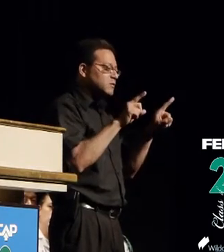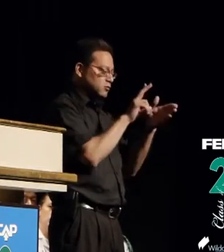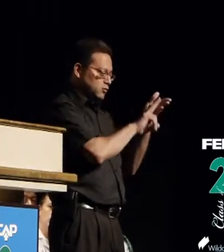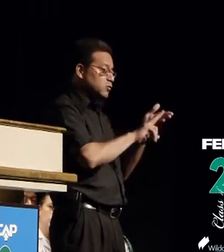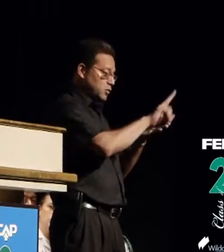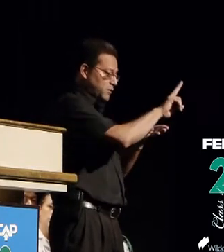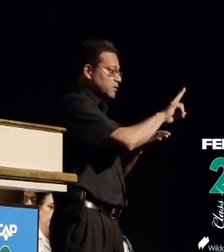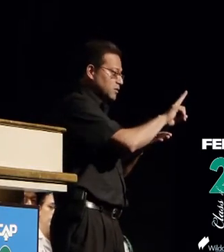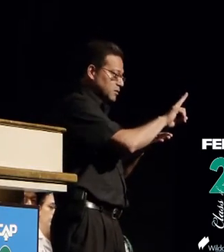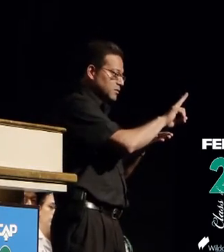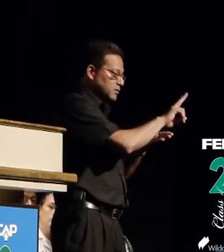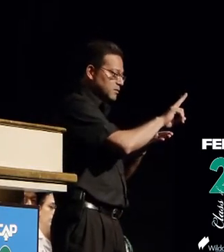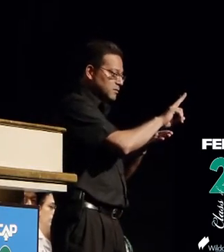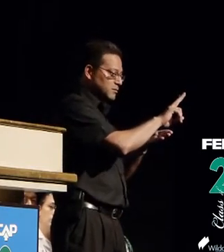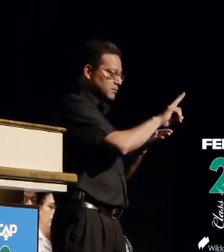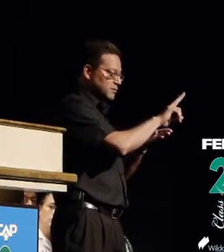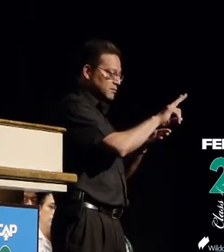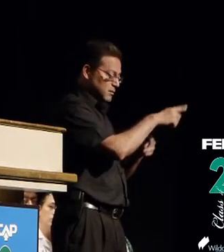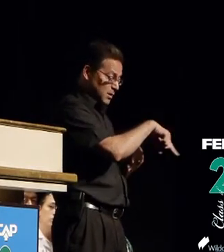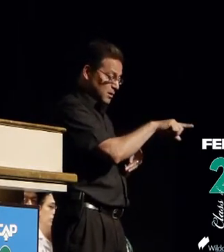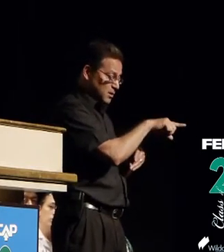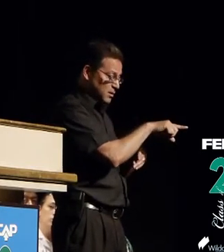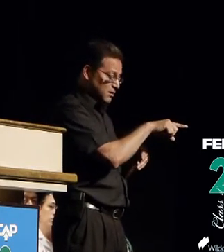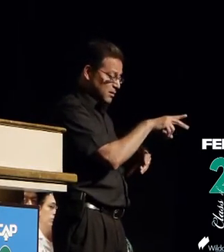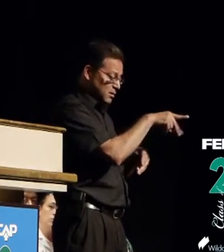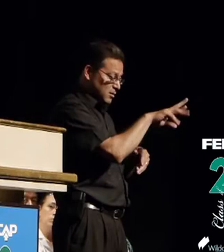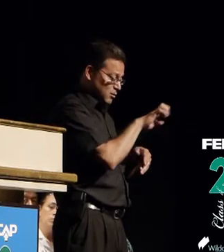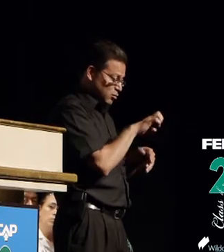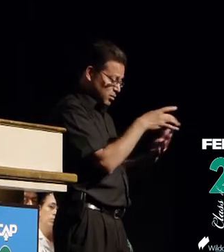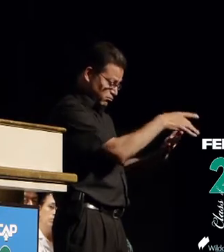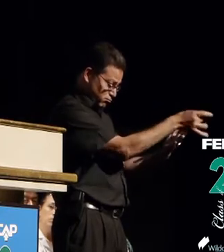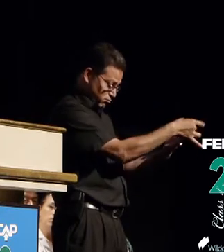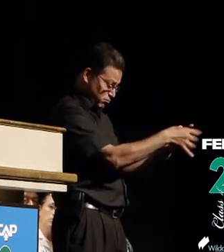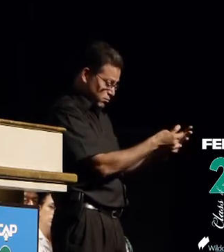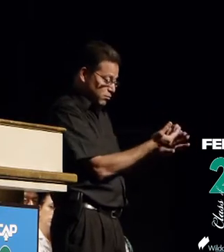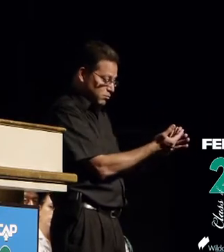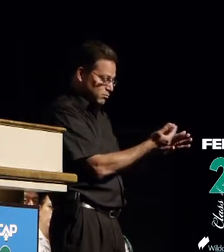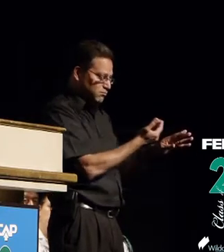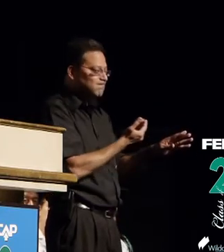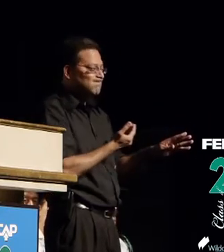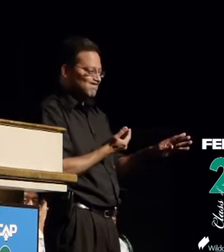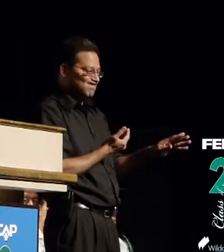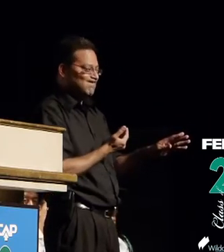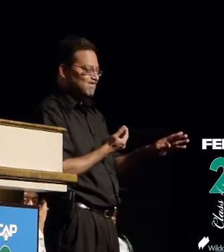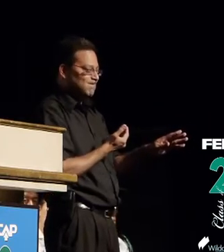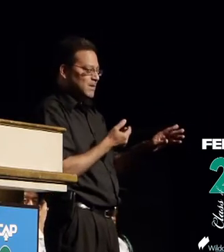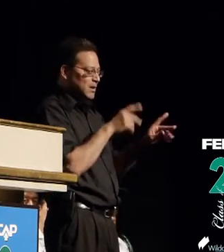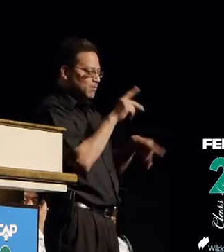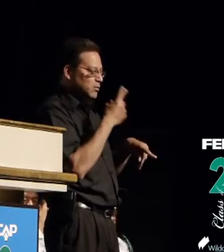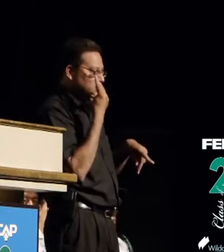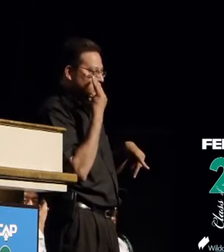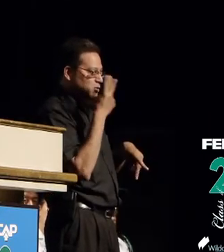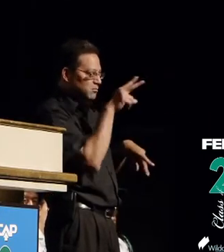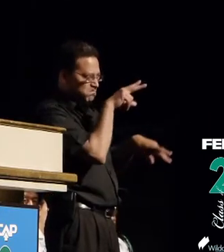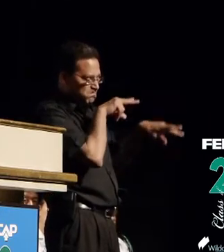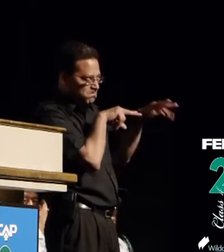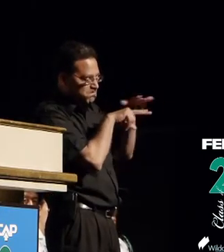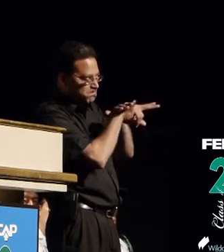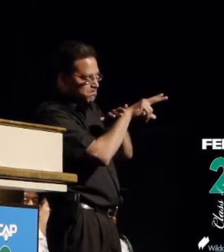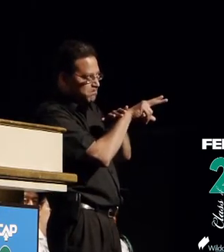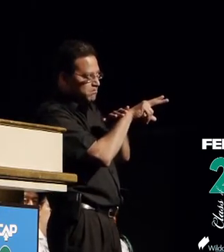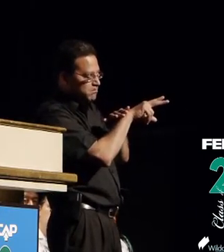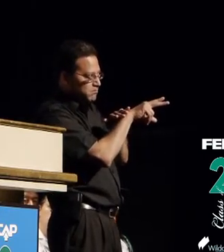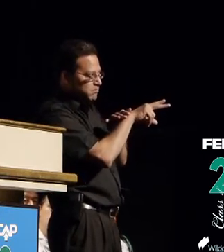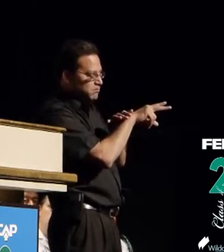but they were all pre-selected early on people saw their potential early people